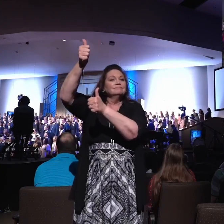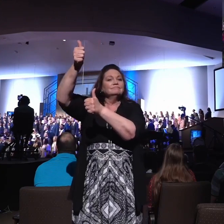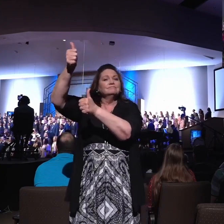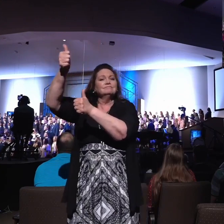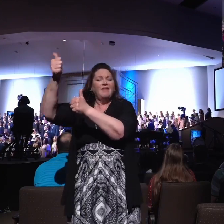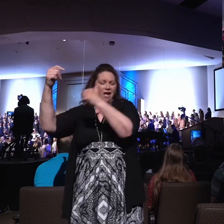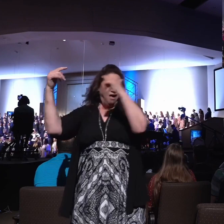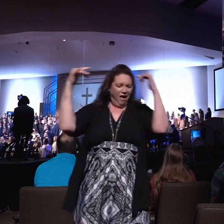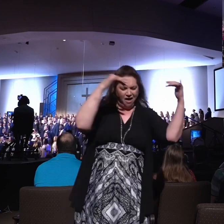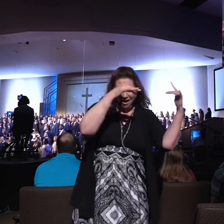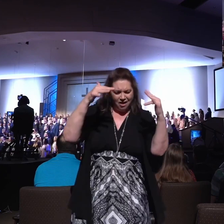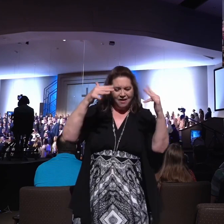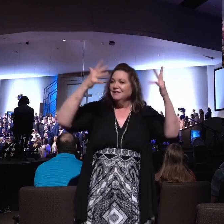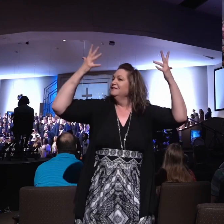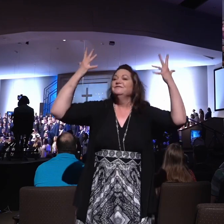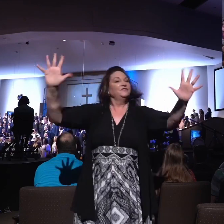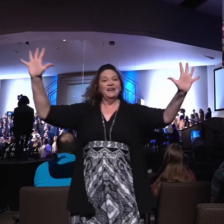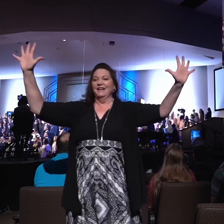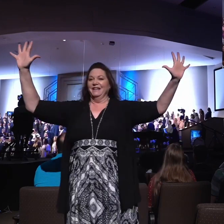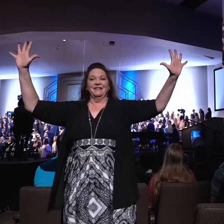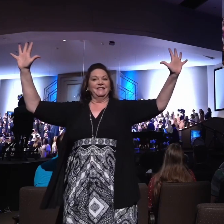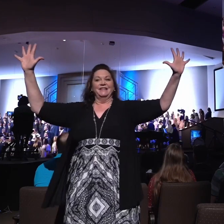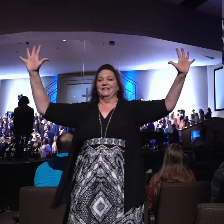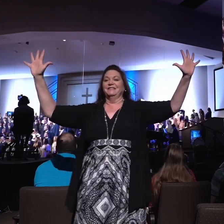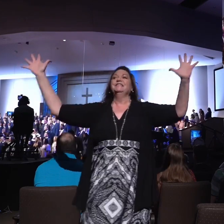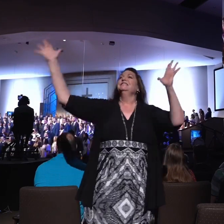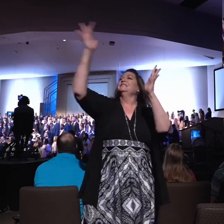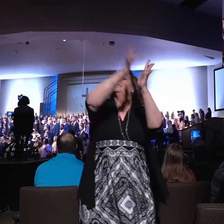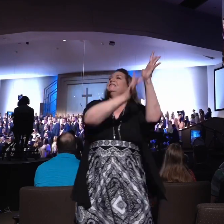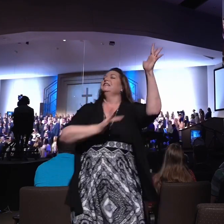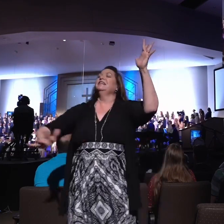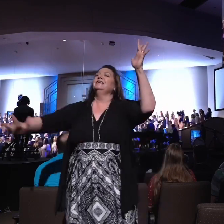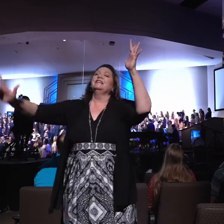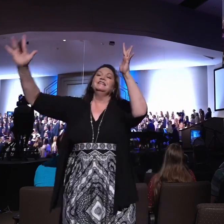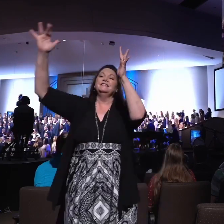and Jesus